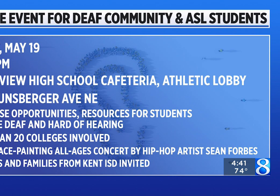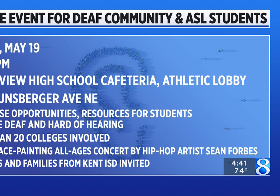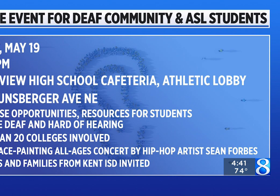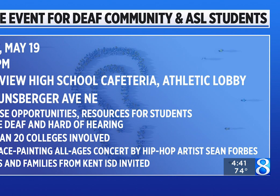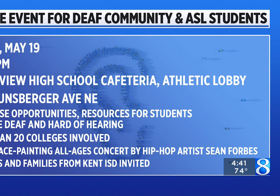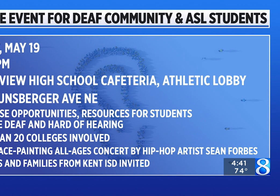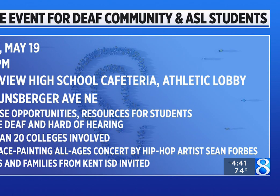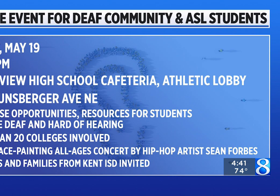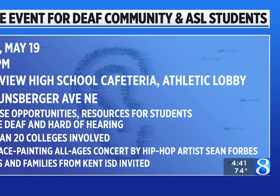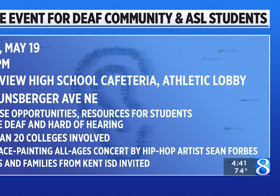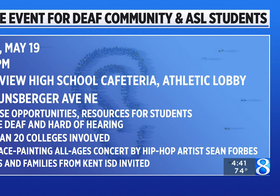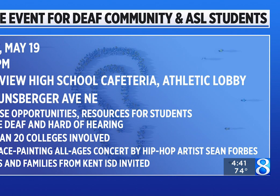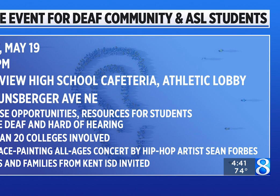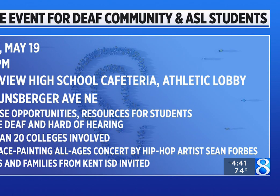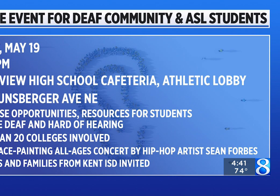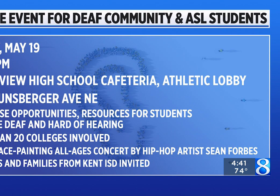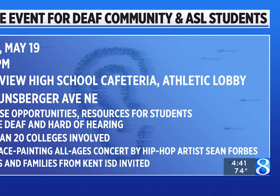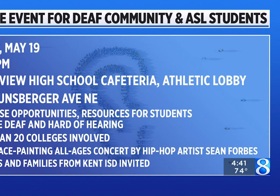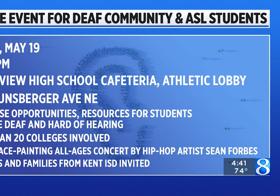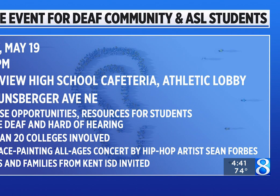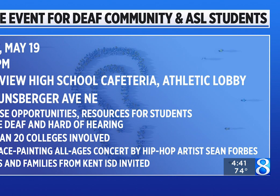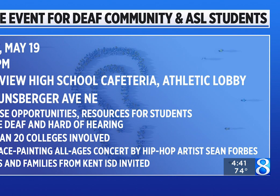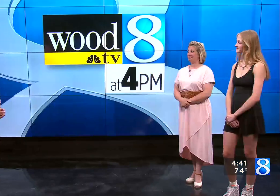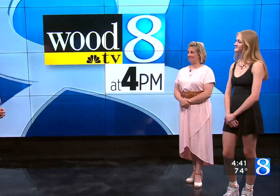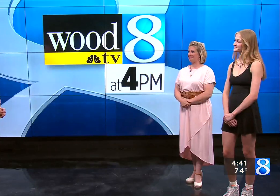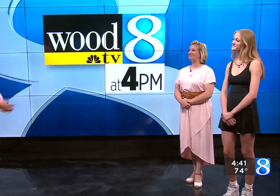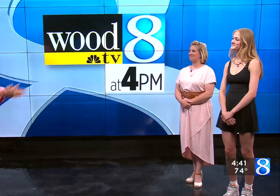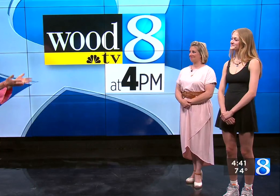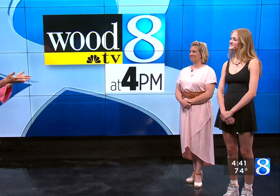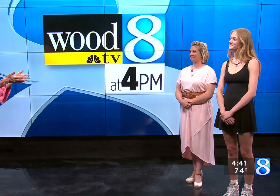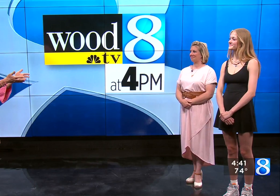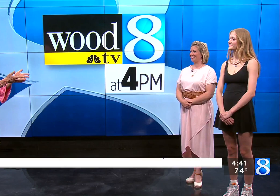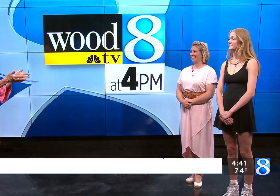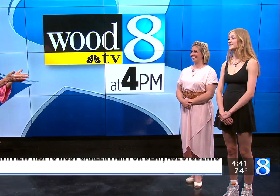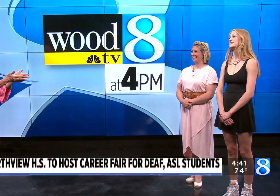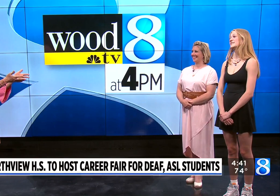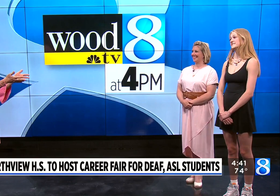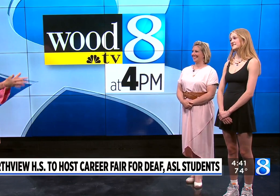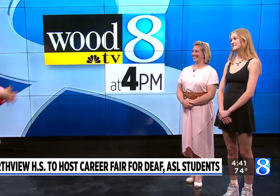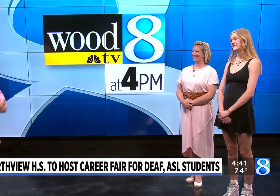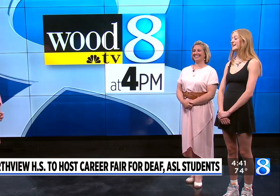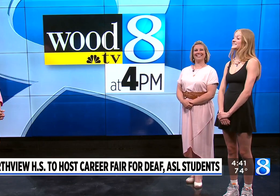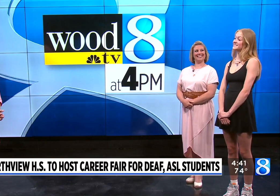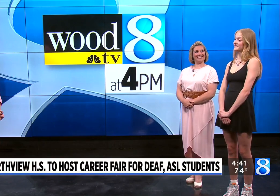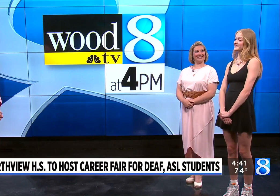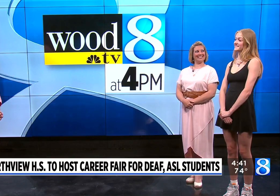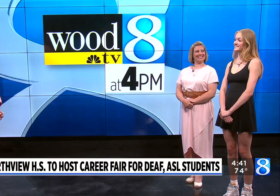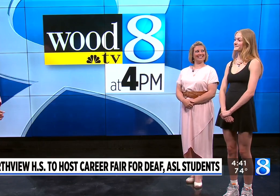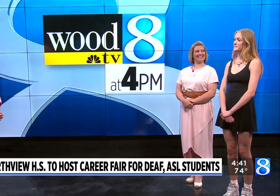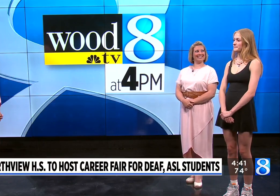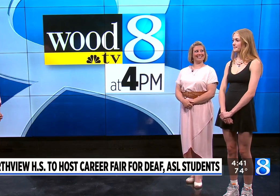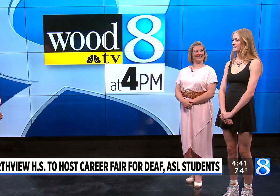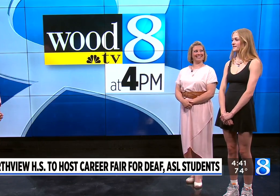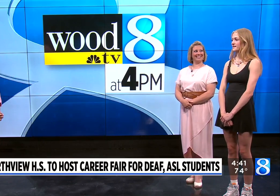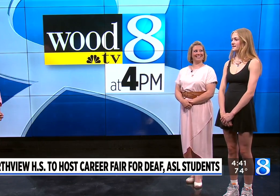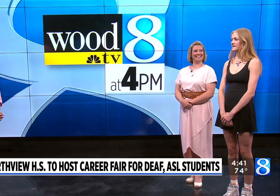with our whole event running from 3 to 7 p.m. Wow. This took a lot of planning and you helped with that, Evan. Yes. Yeah. Tell me a little bit about that.